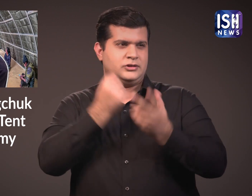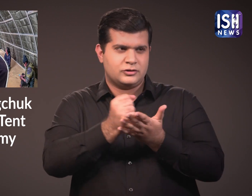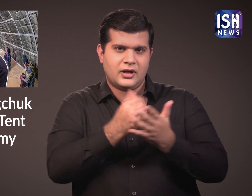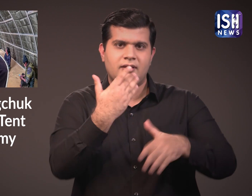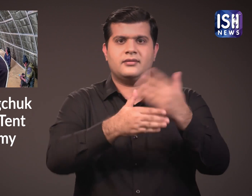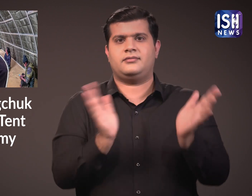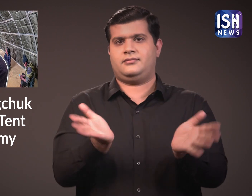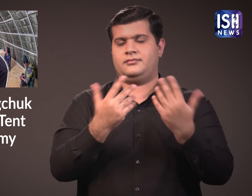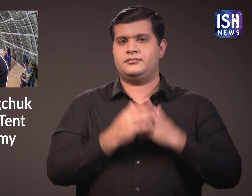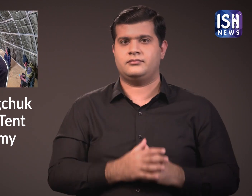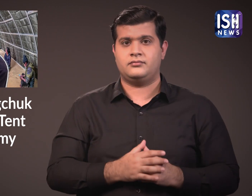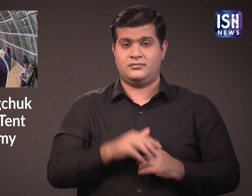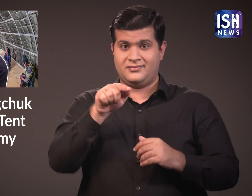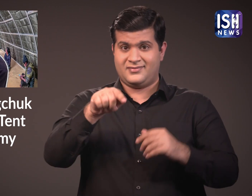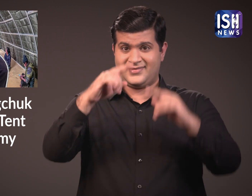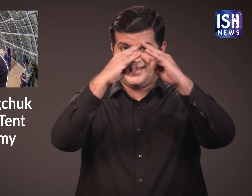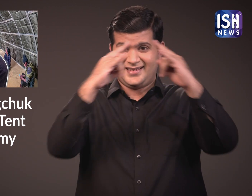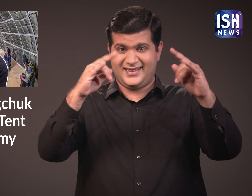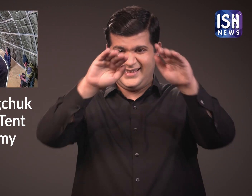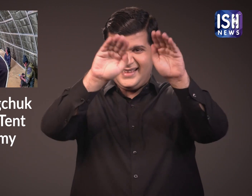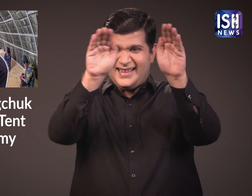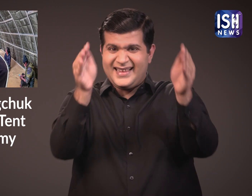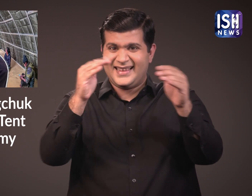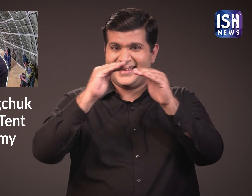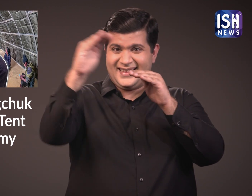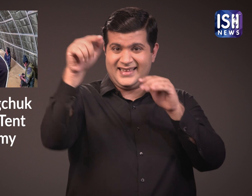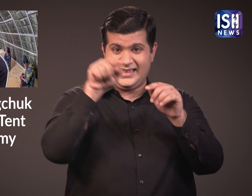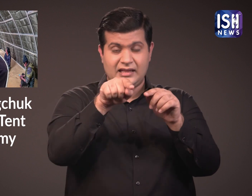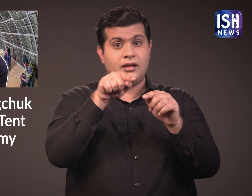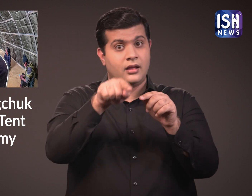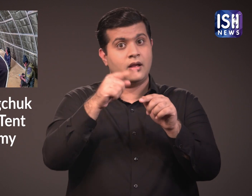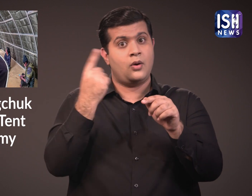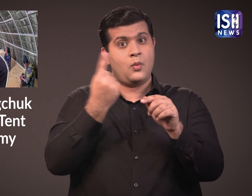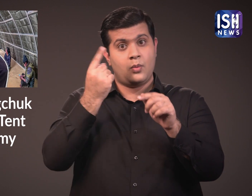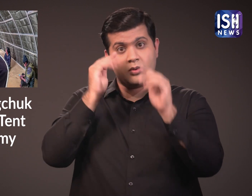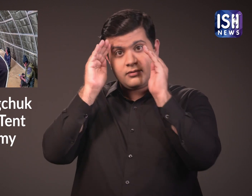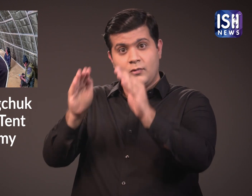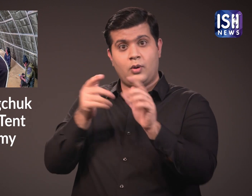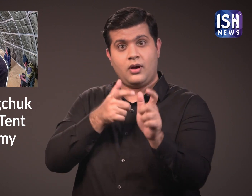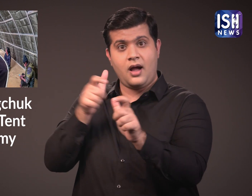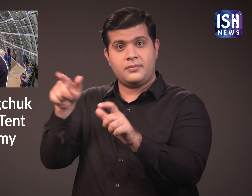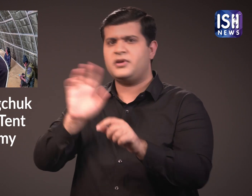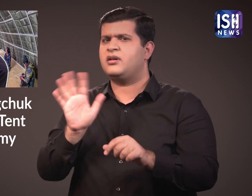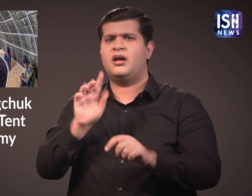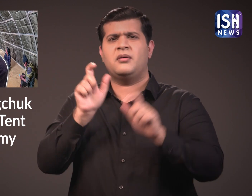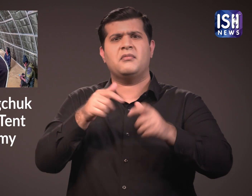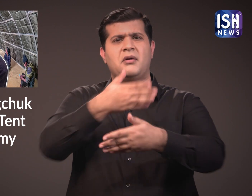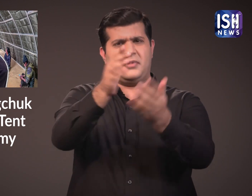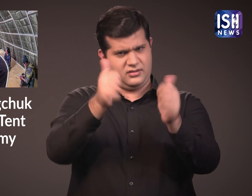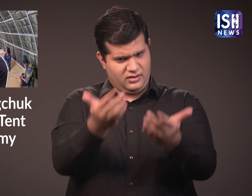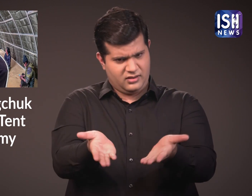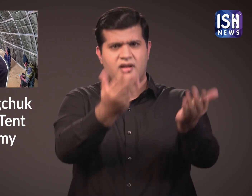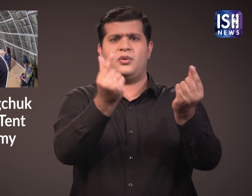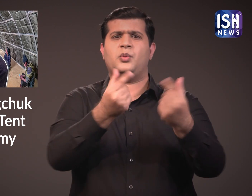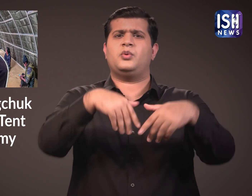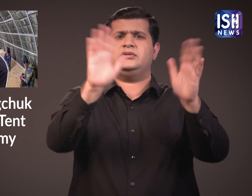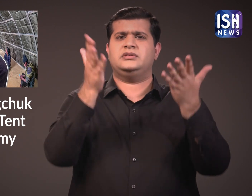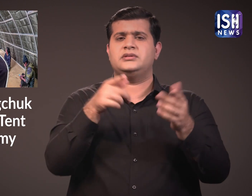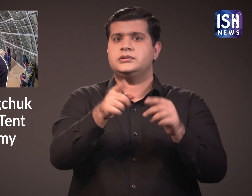This is the second time he had made the tent. This solar-heated tent did not be restricted to military use. Sonam said,